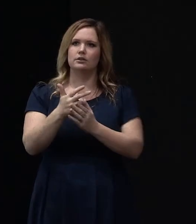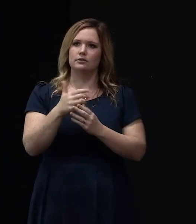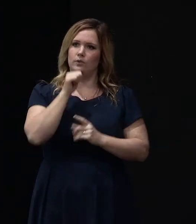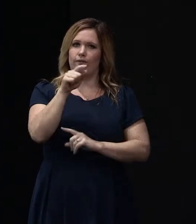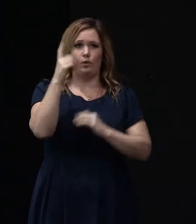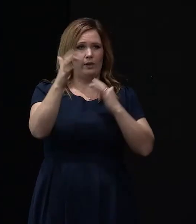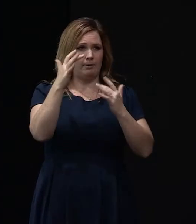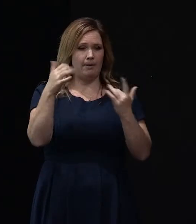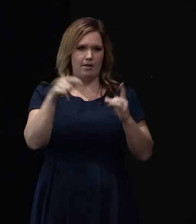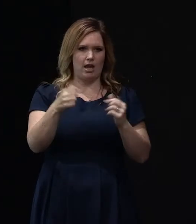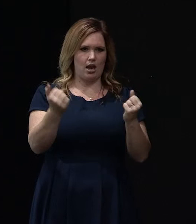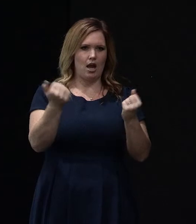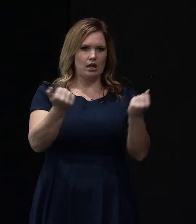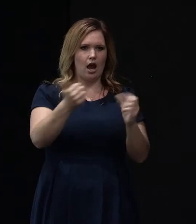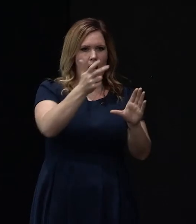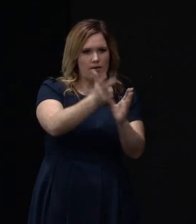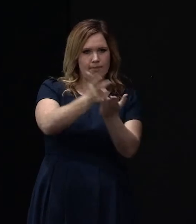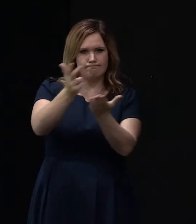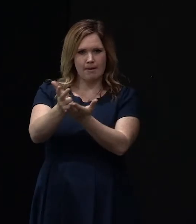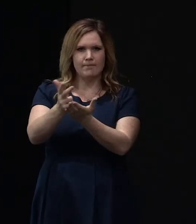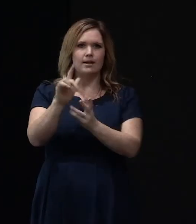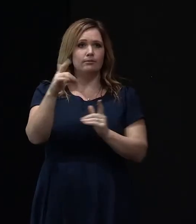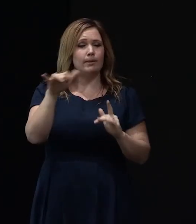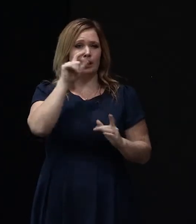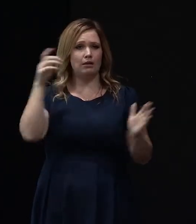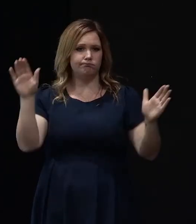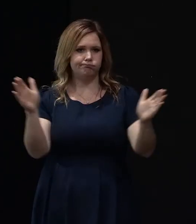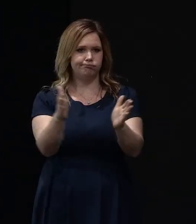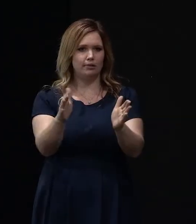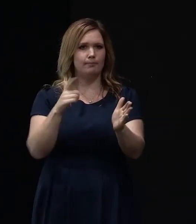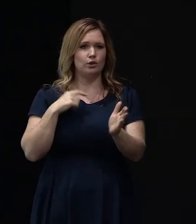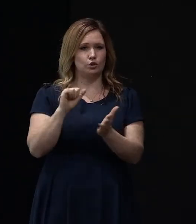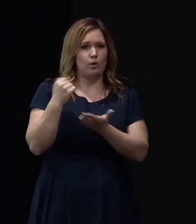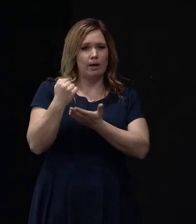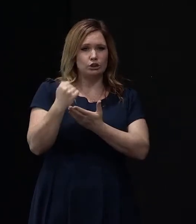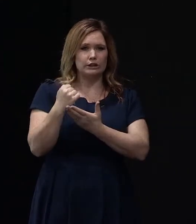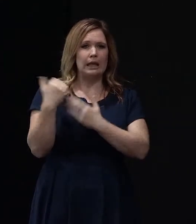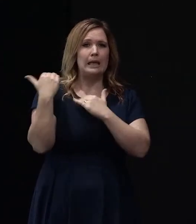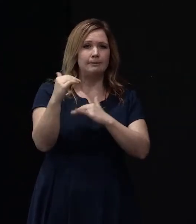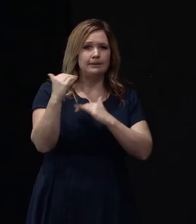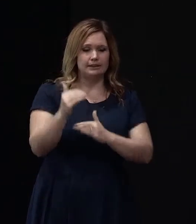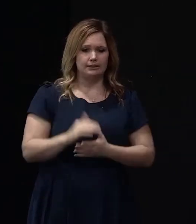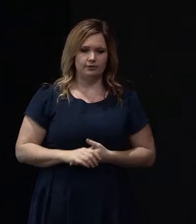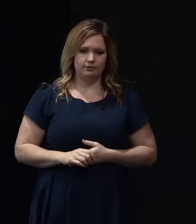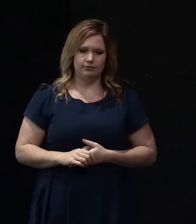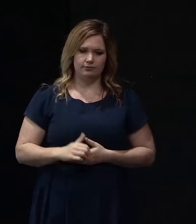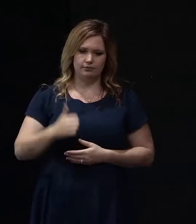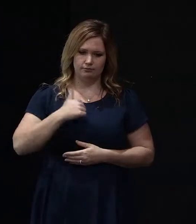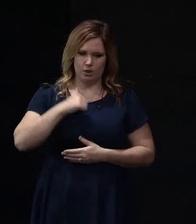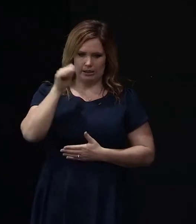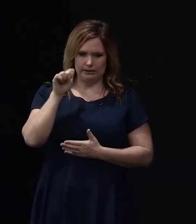trade off if your budget is a little bit tight. Because, well, from personal experience, we have a